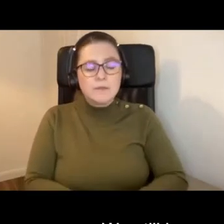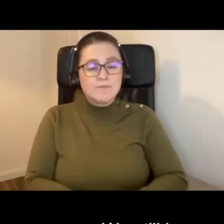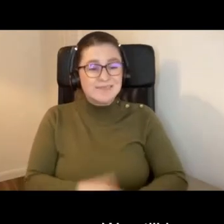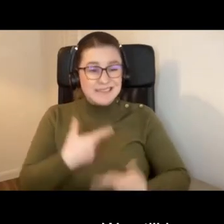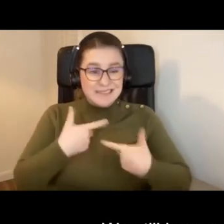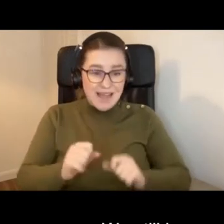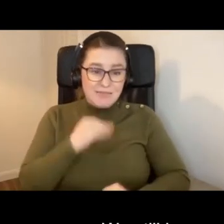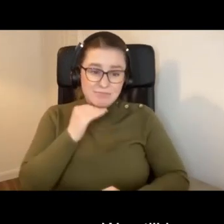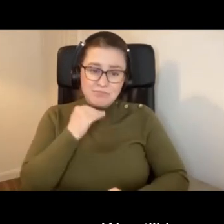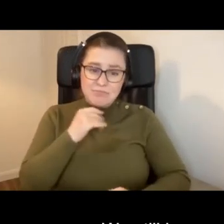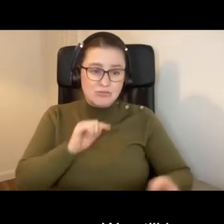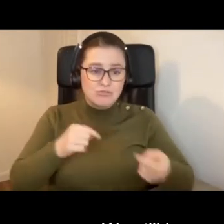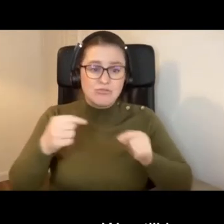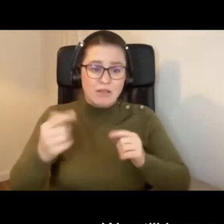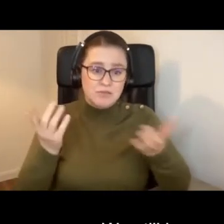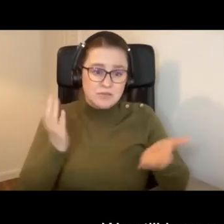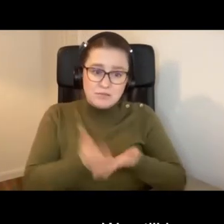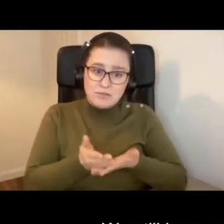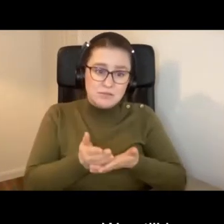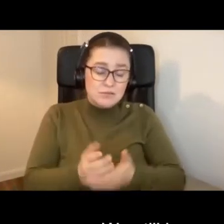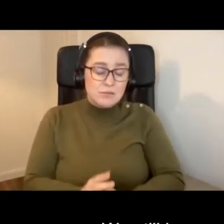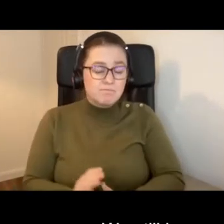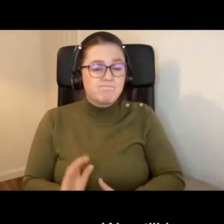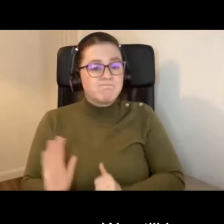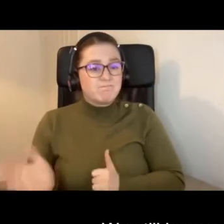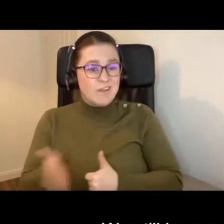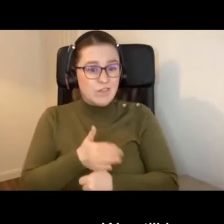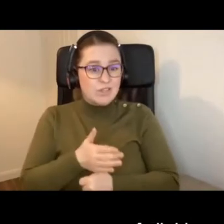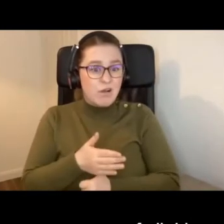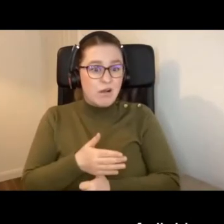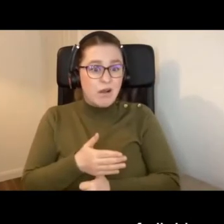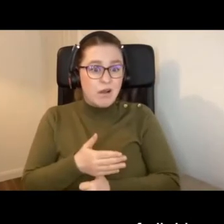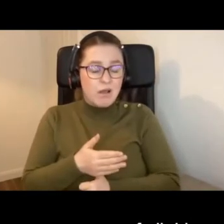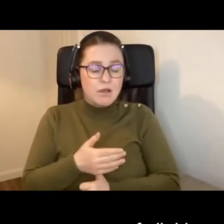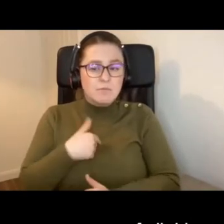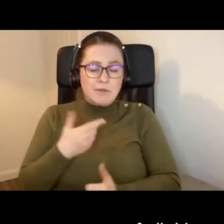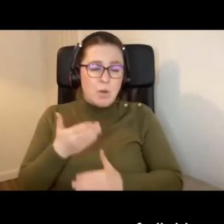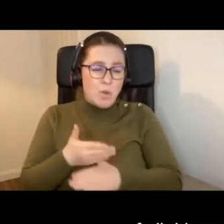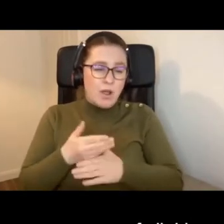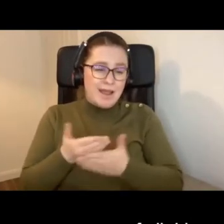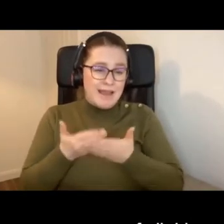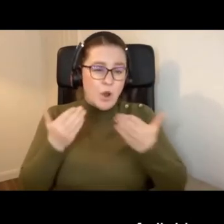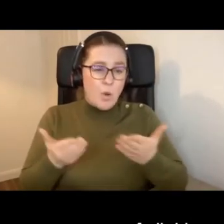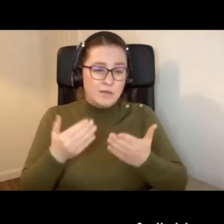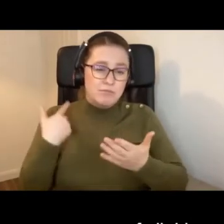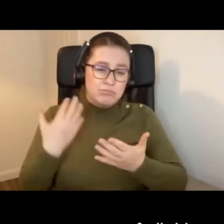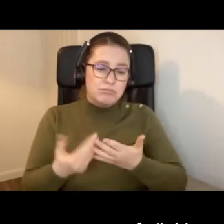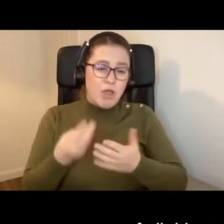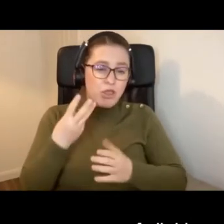challenges and let me talk about that. First of all, I've worked in the qualities for 30 years and